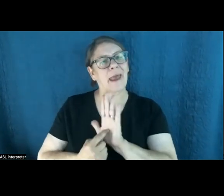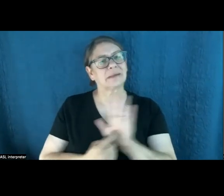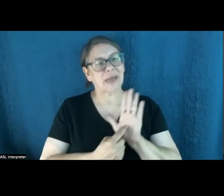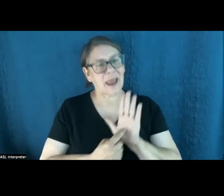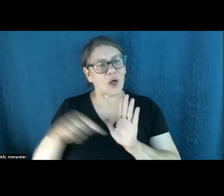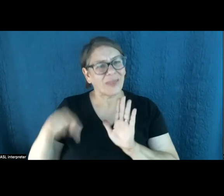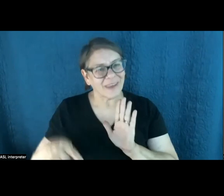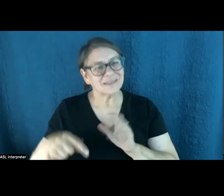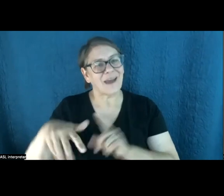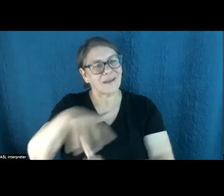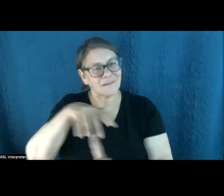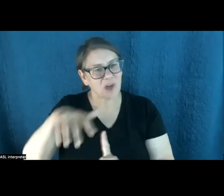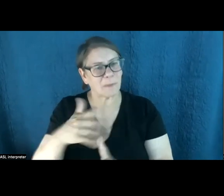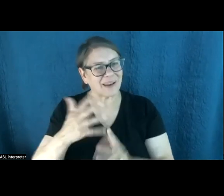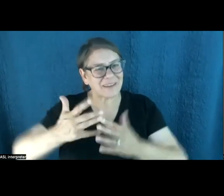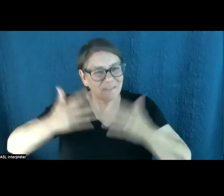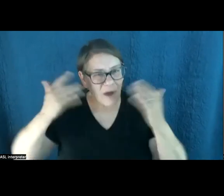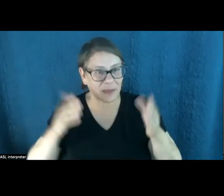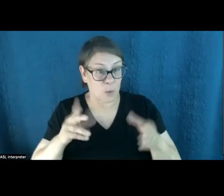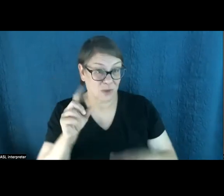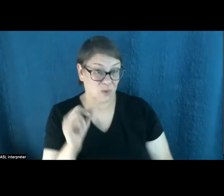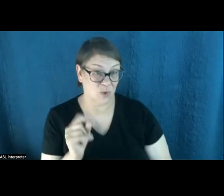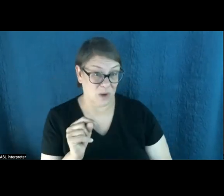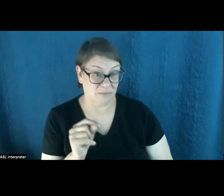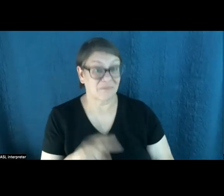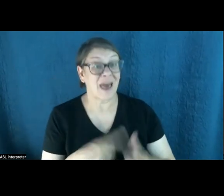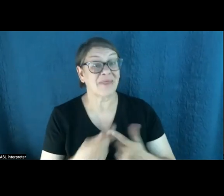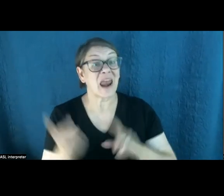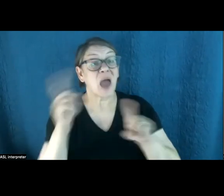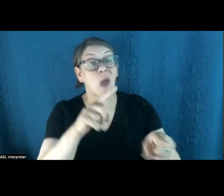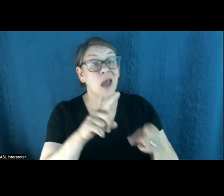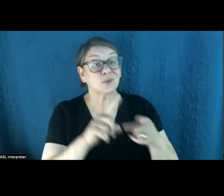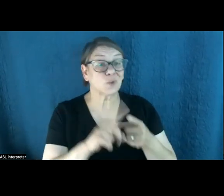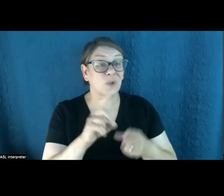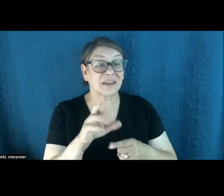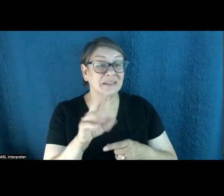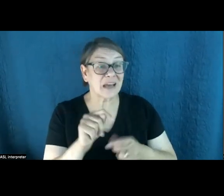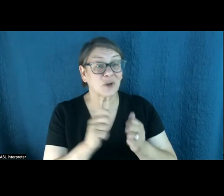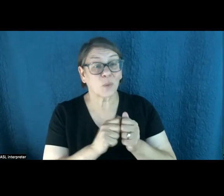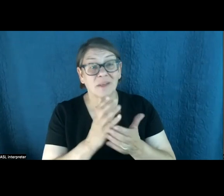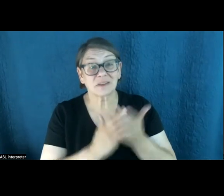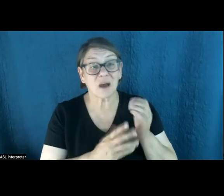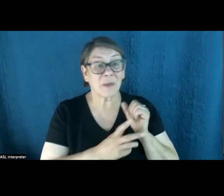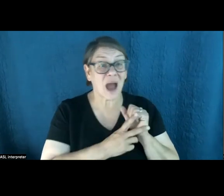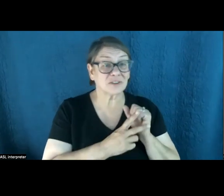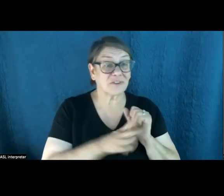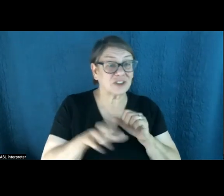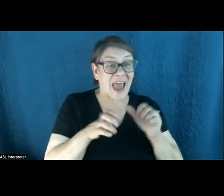environmentally friendly way to do that. And then after that, I went and hung out in the desert for a while with some conservation activists who live out there and said, look,